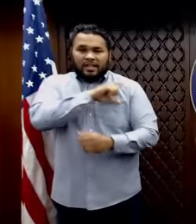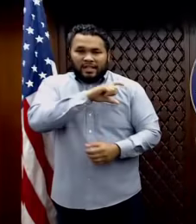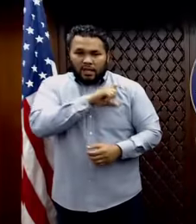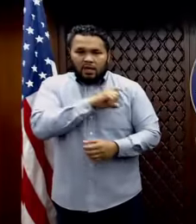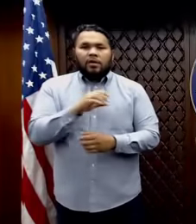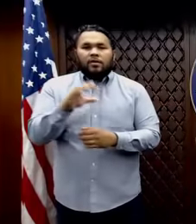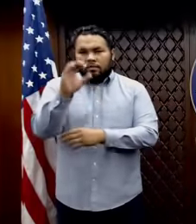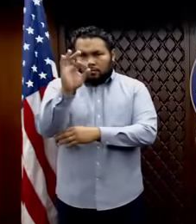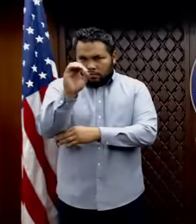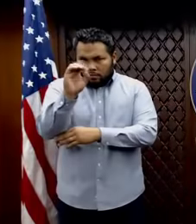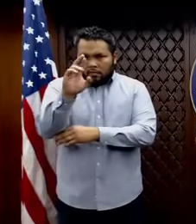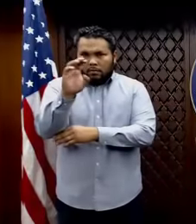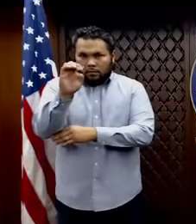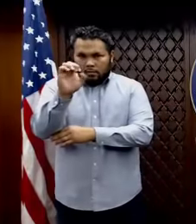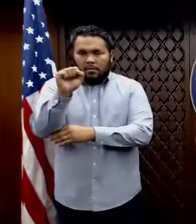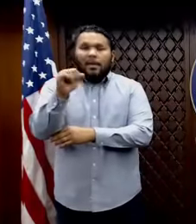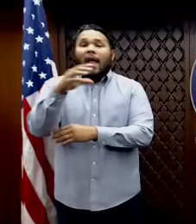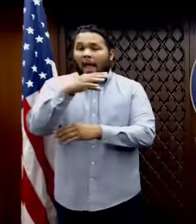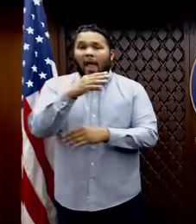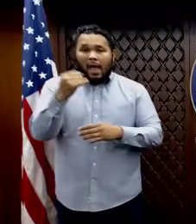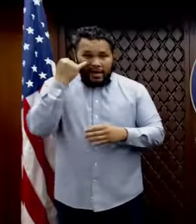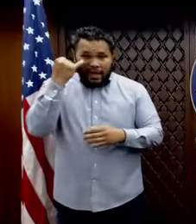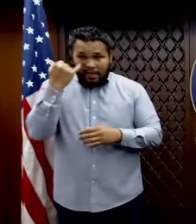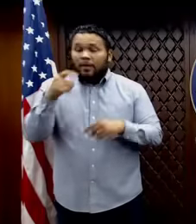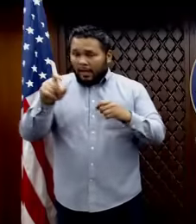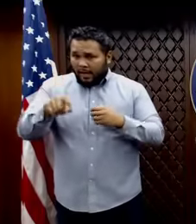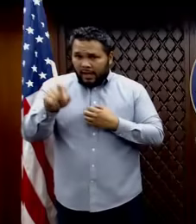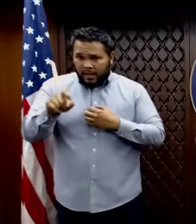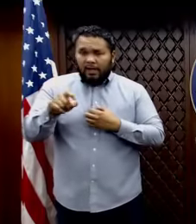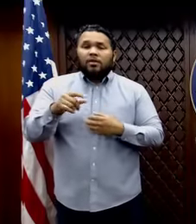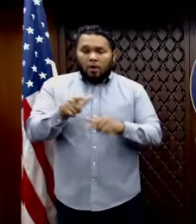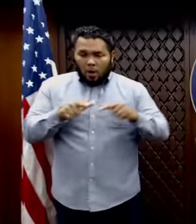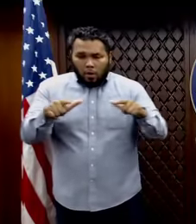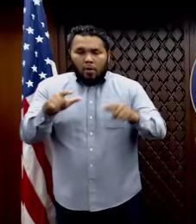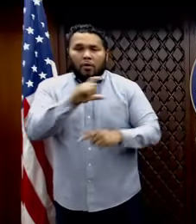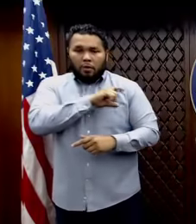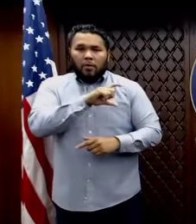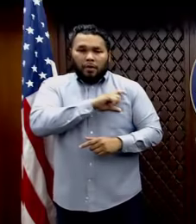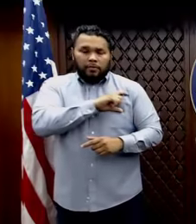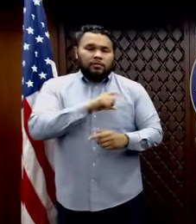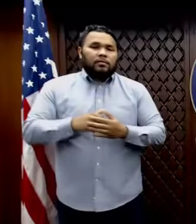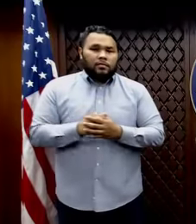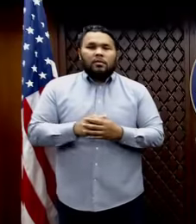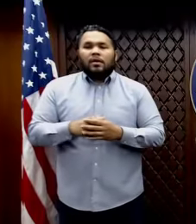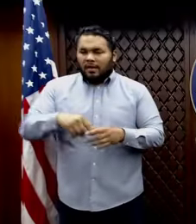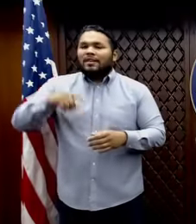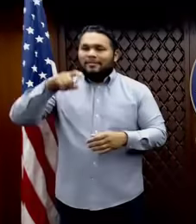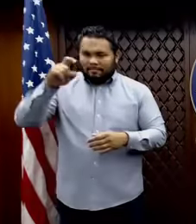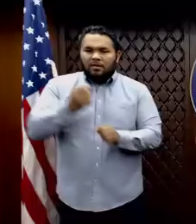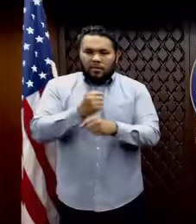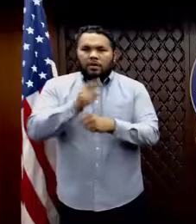local security forces to ensure that they comply with a mandatory 14-day quarantine period.